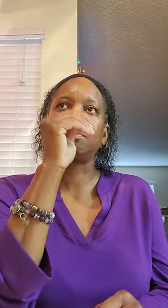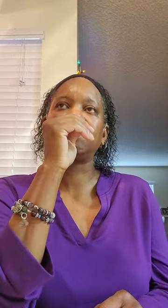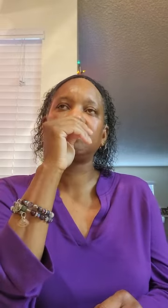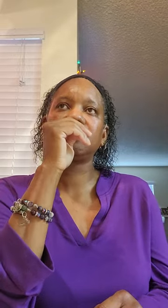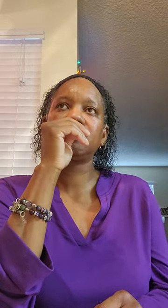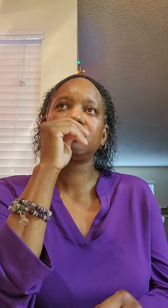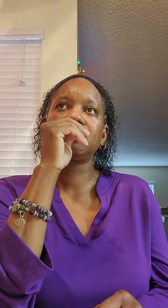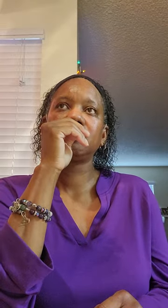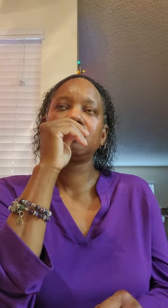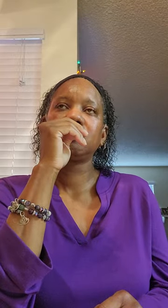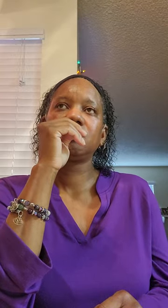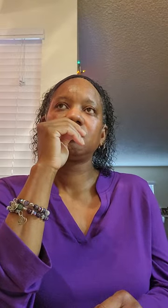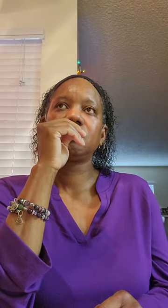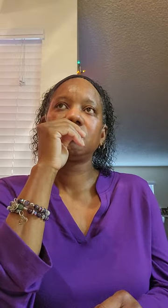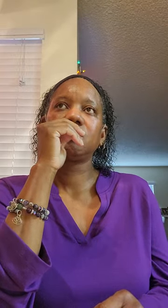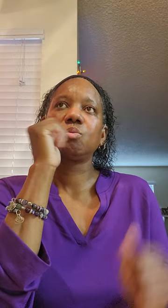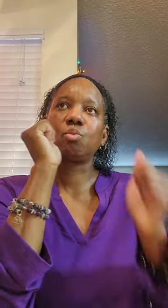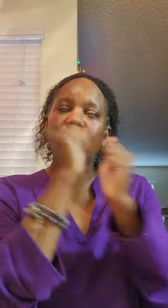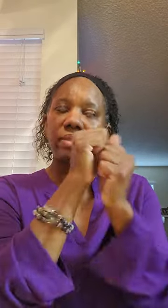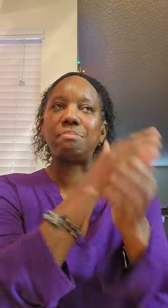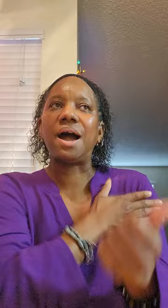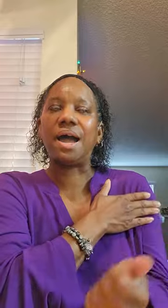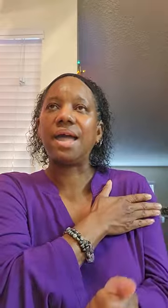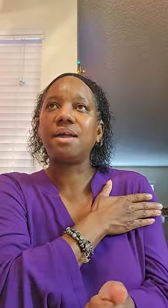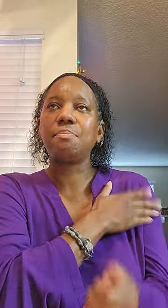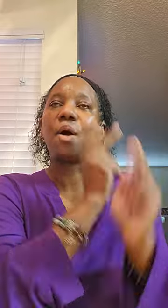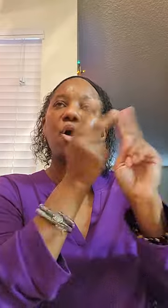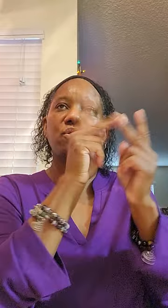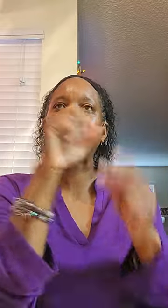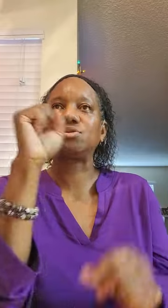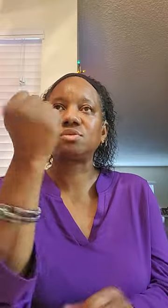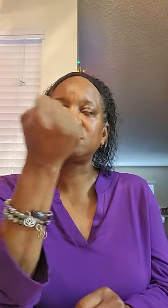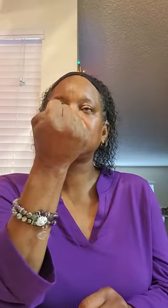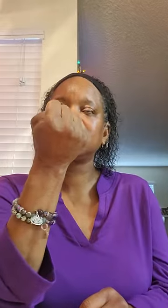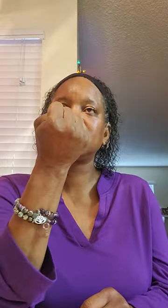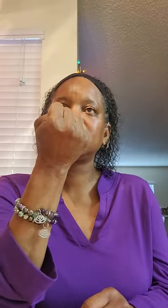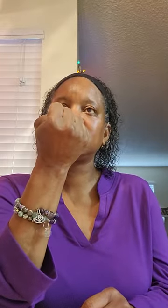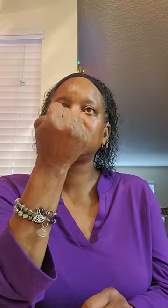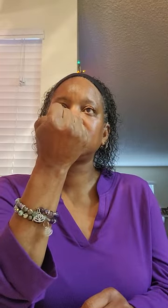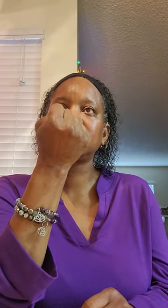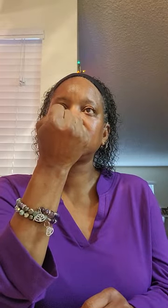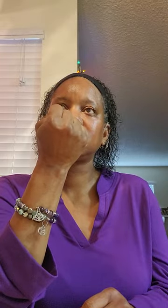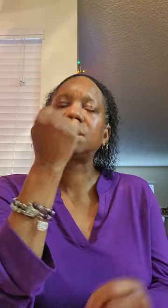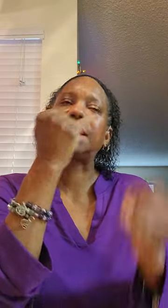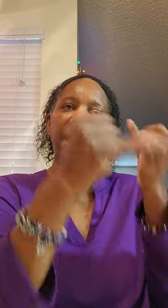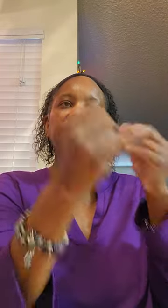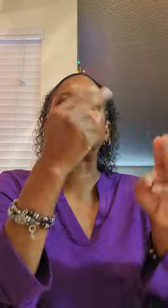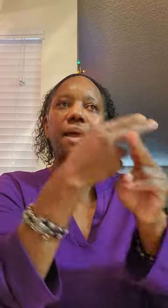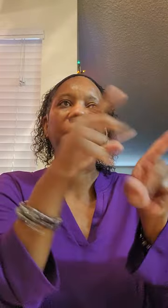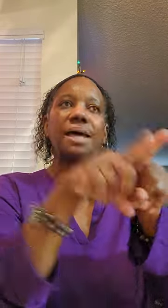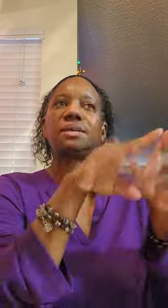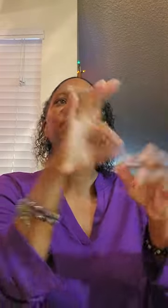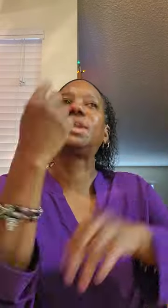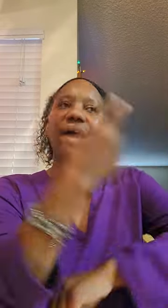with my partner's last name as of today.